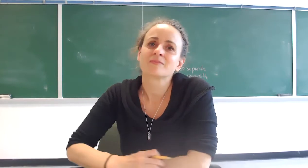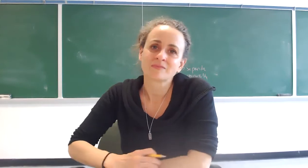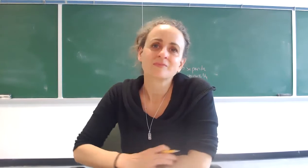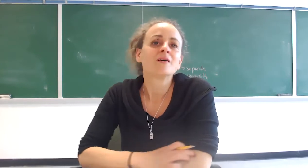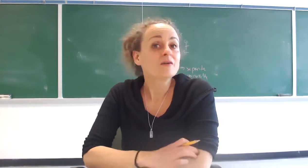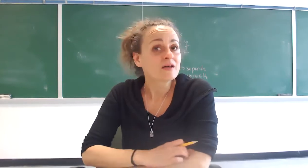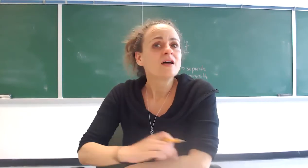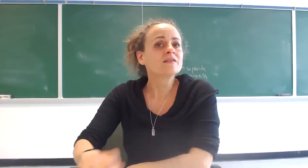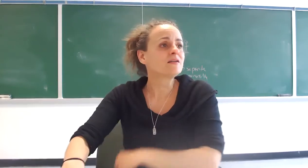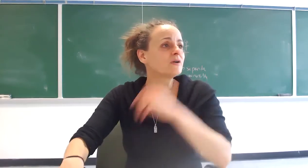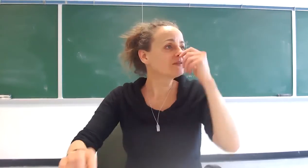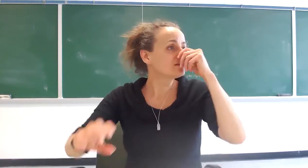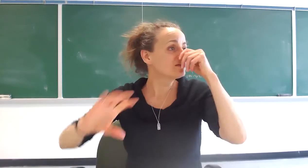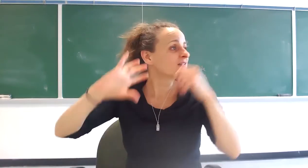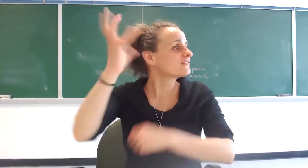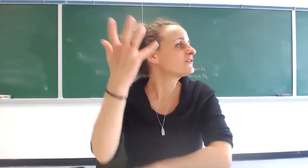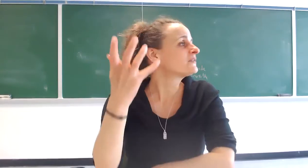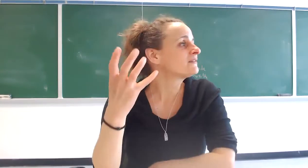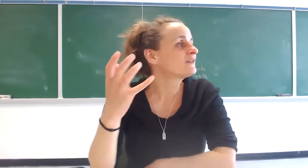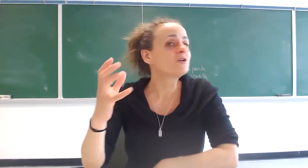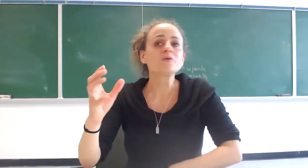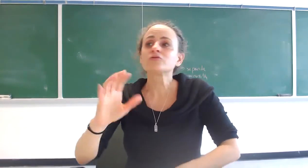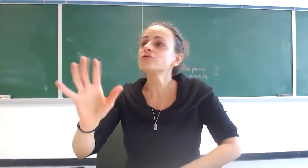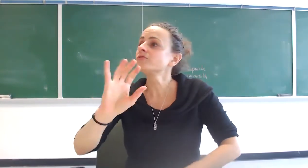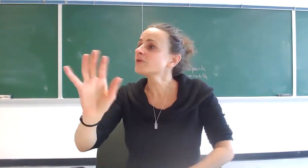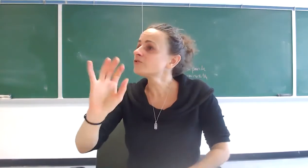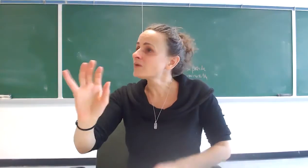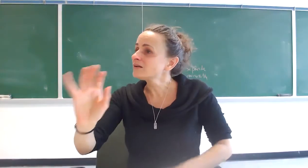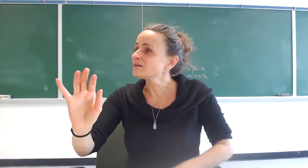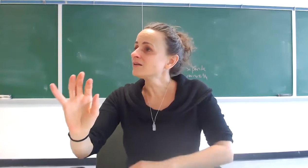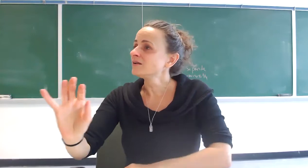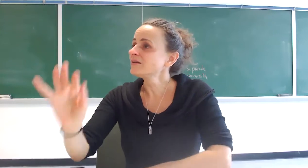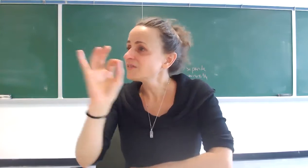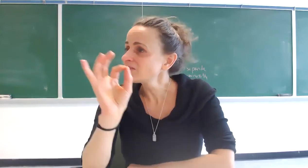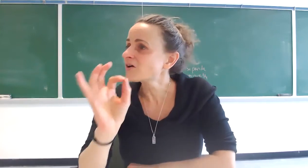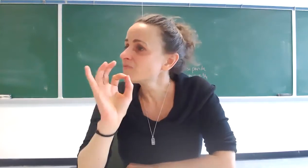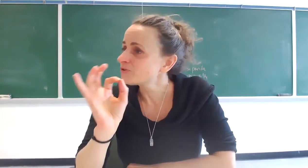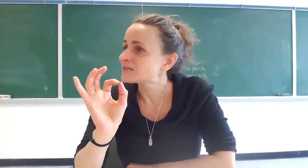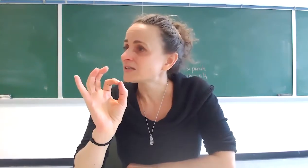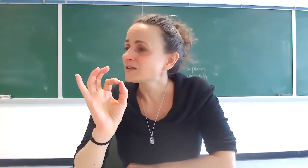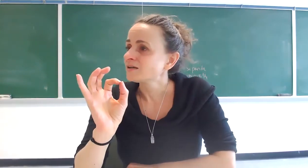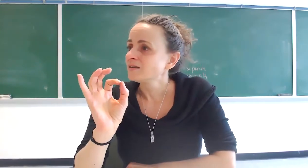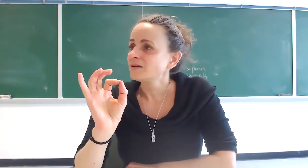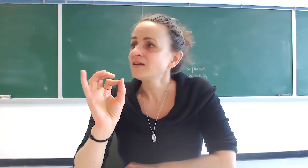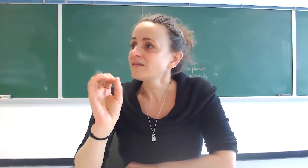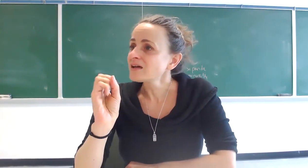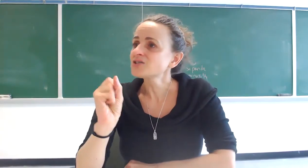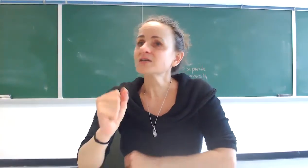holocaust okay excellent right he said no no true spirituality is not comforting it is actually